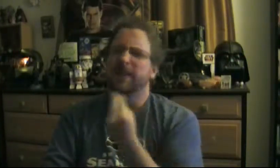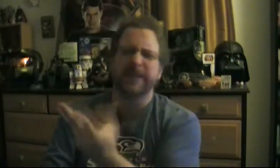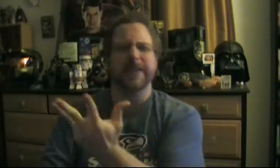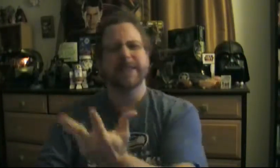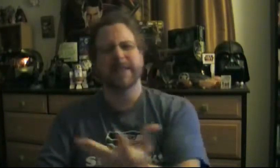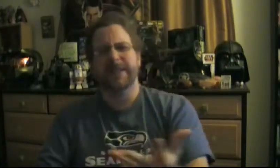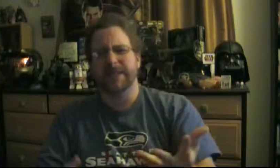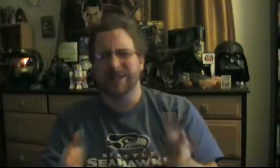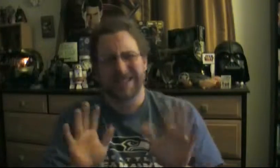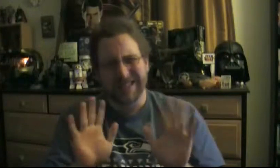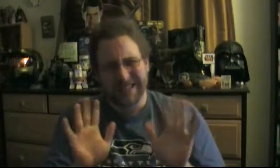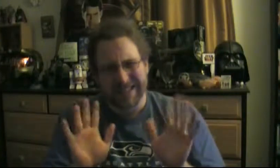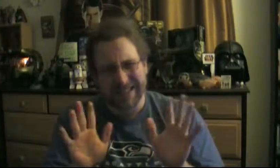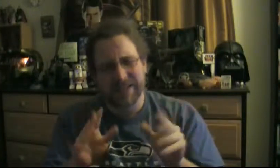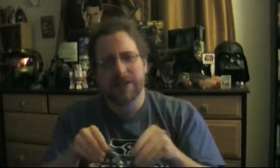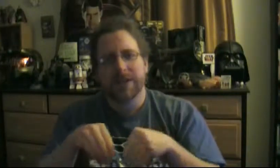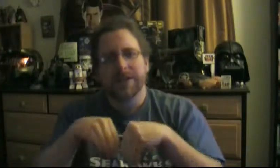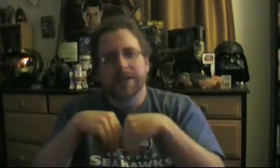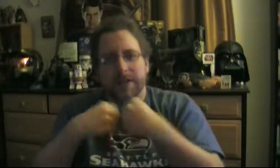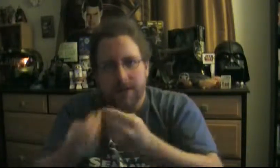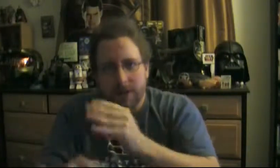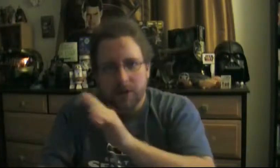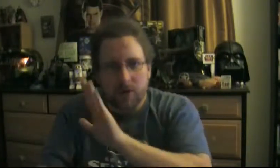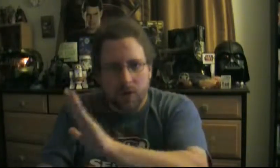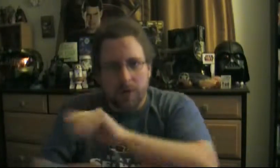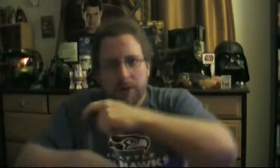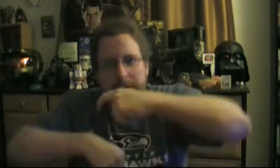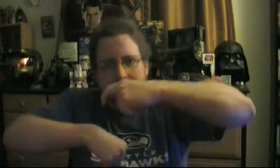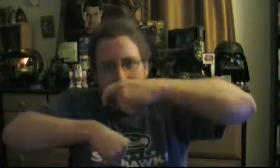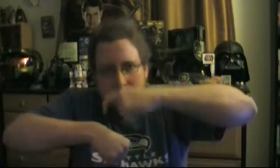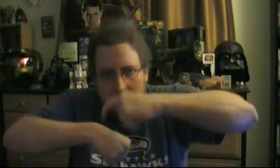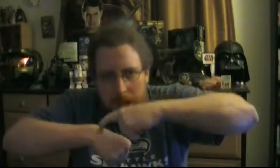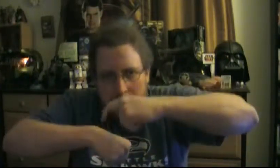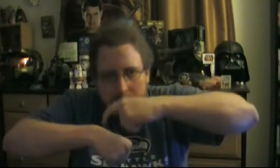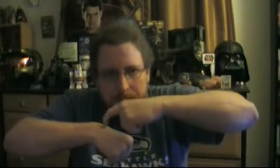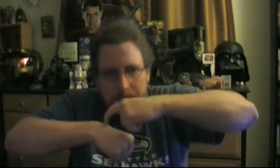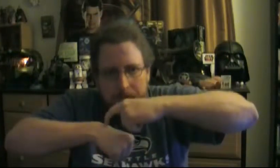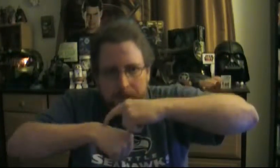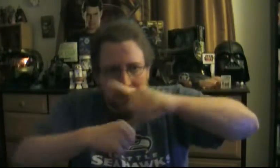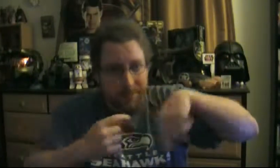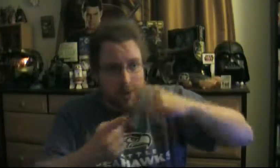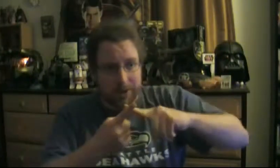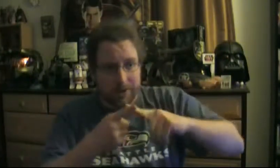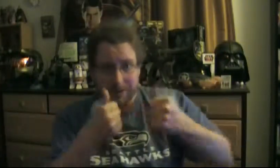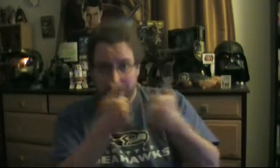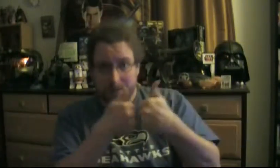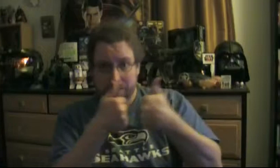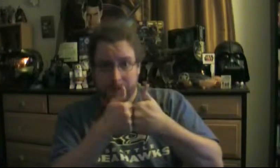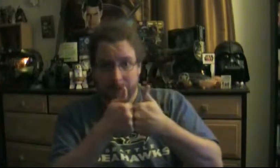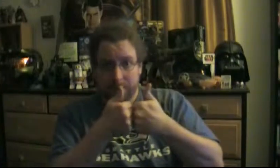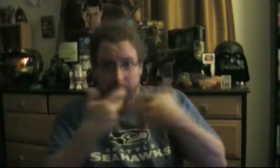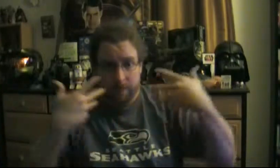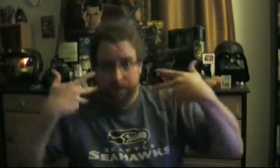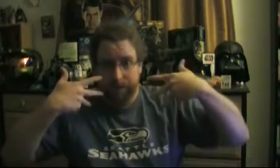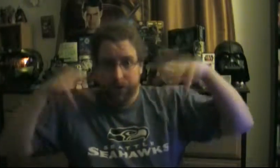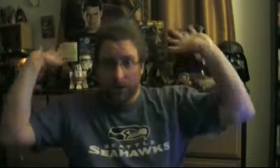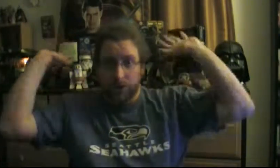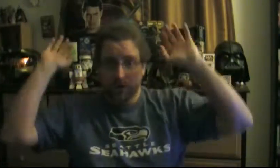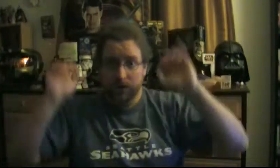Really. All right, so let's see. There is no cash. Okay. I'm obviously keeping a little team. I'm going to need to speak with a super-lady. I am